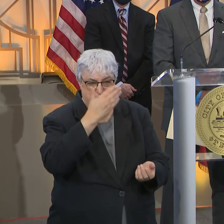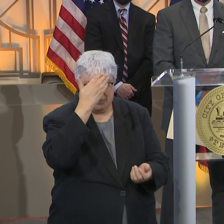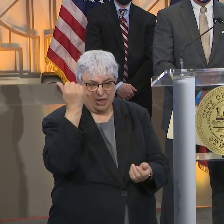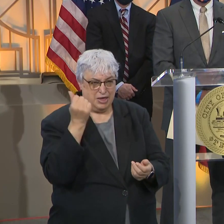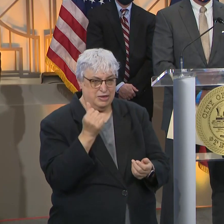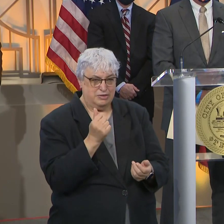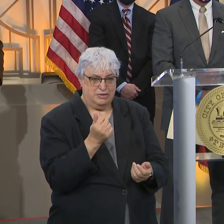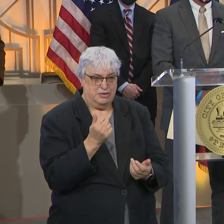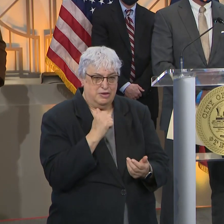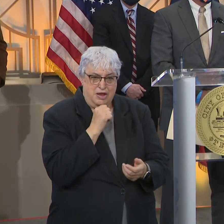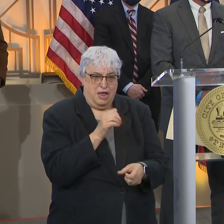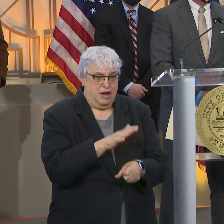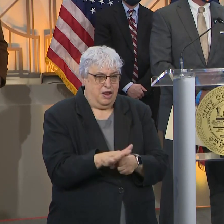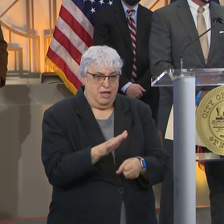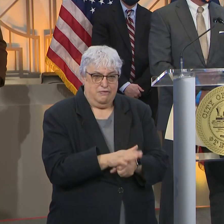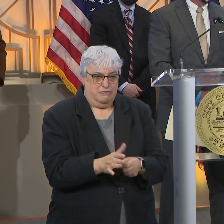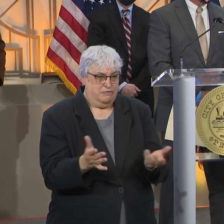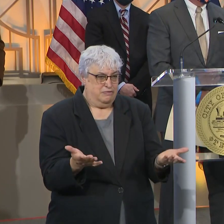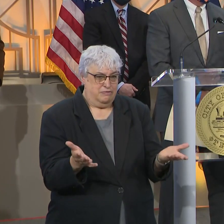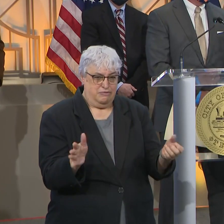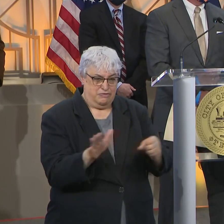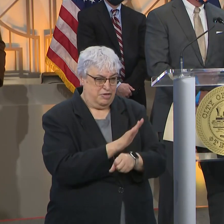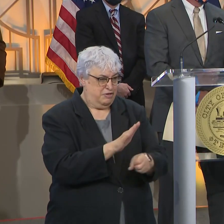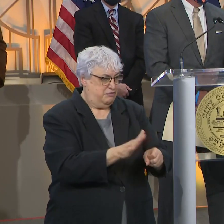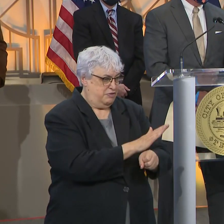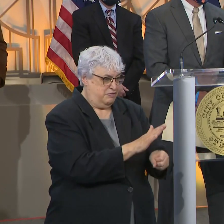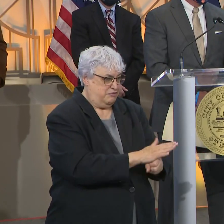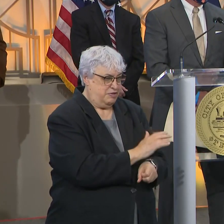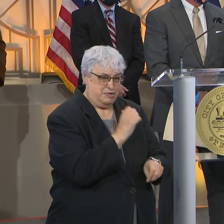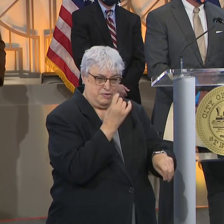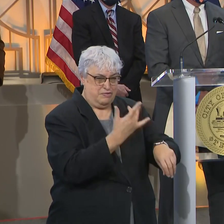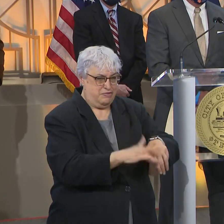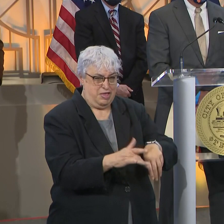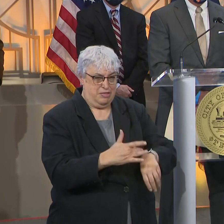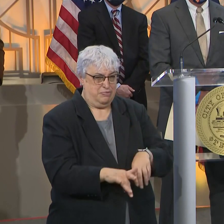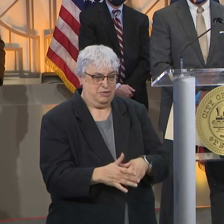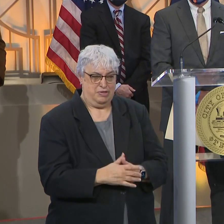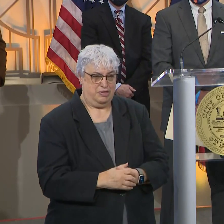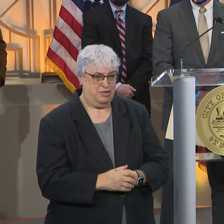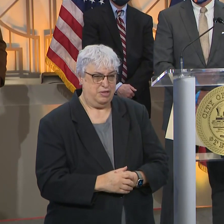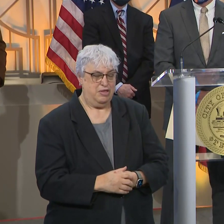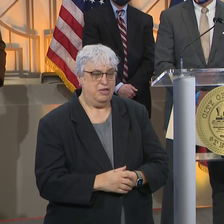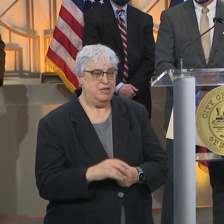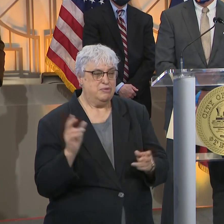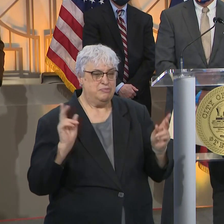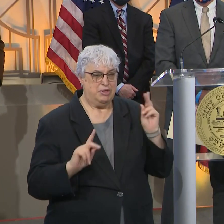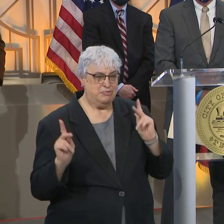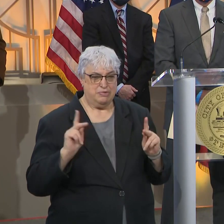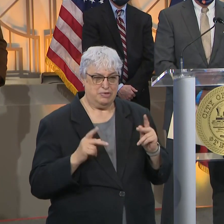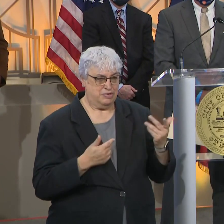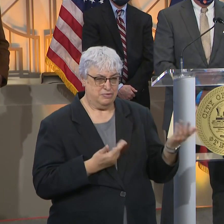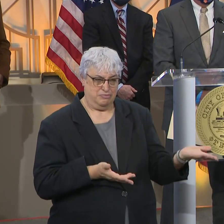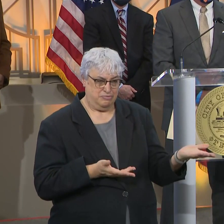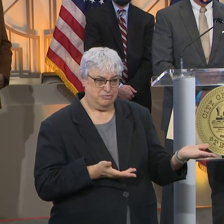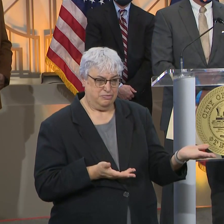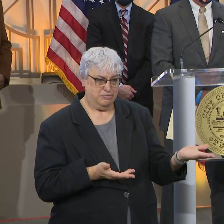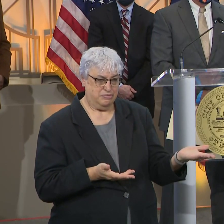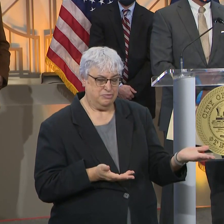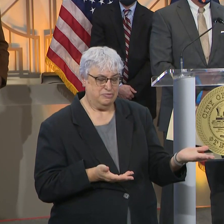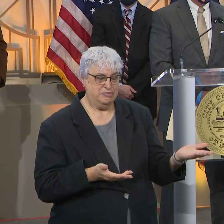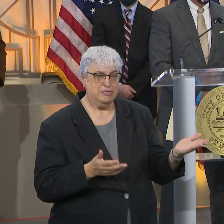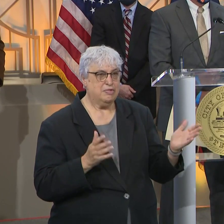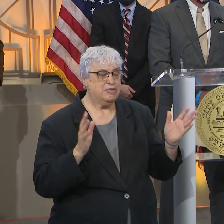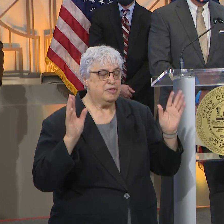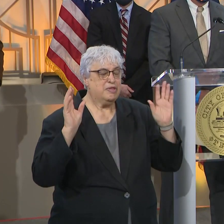right now, and we need to thank the doctors and nurses, respiratory therapists, x-ray technicians, all the folks in the hospital, because they are, once again, doing a